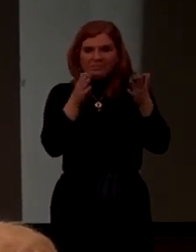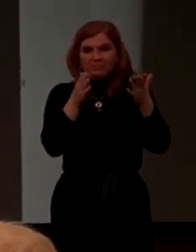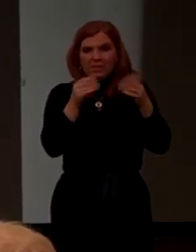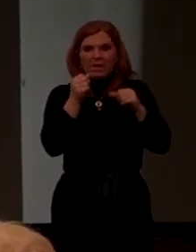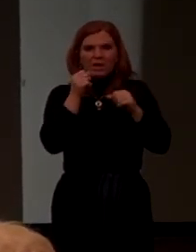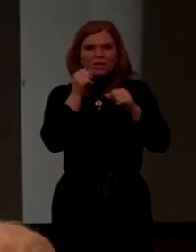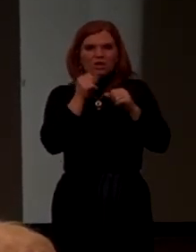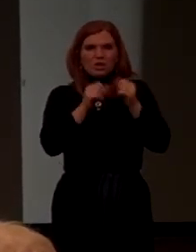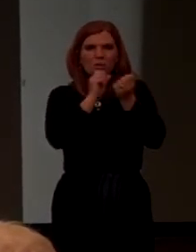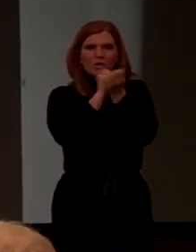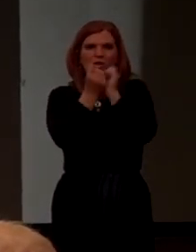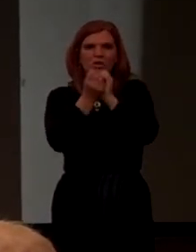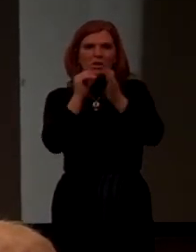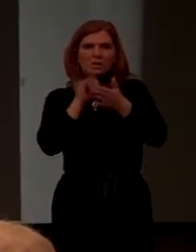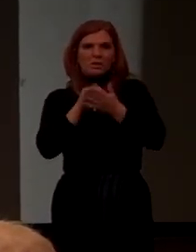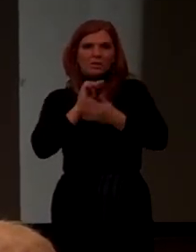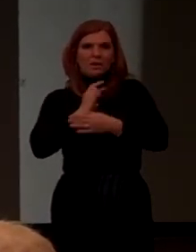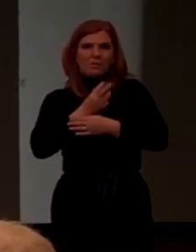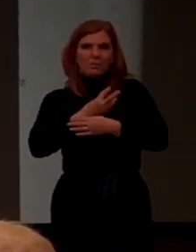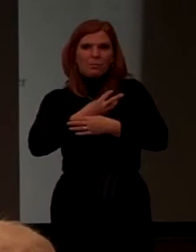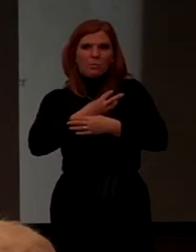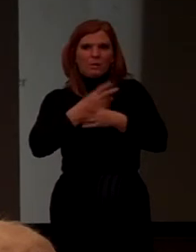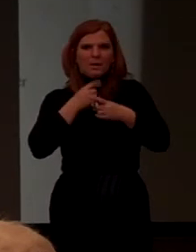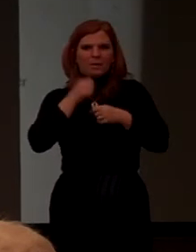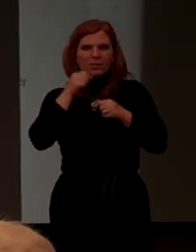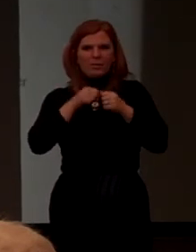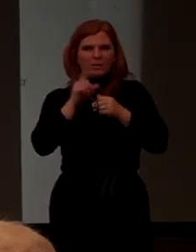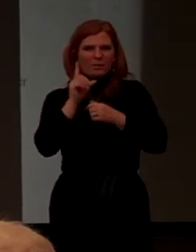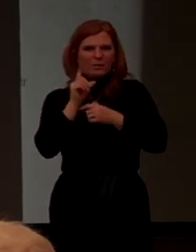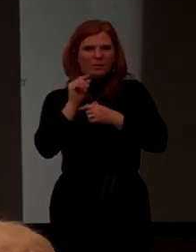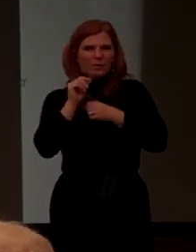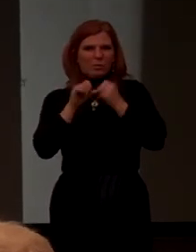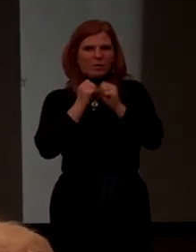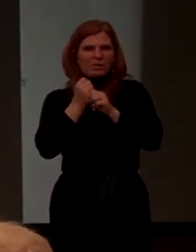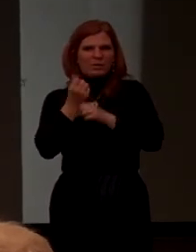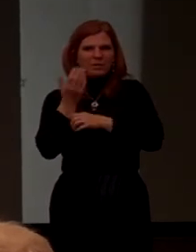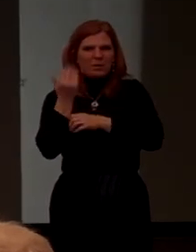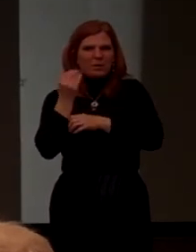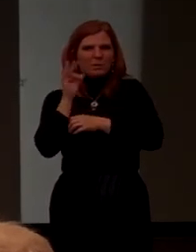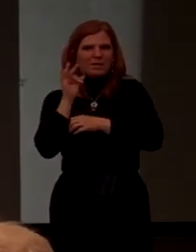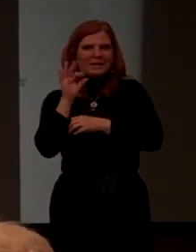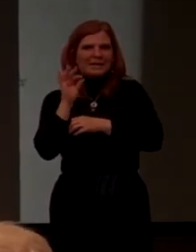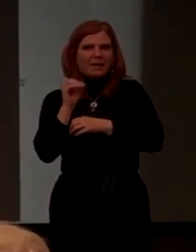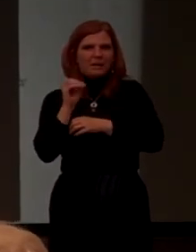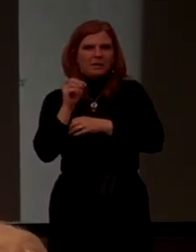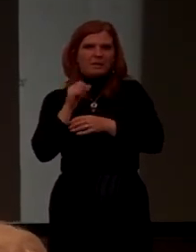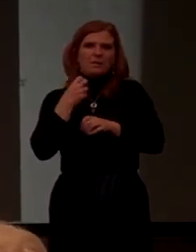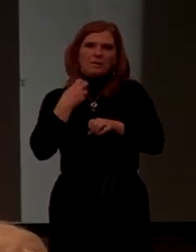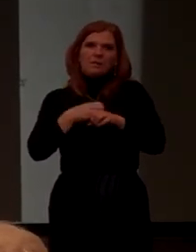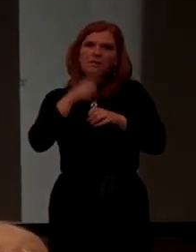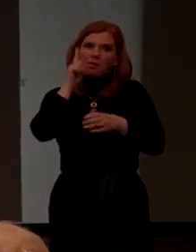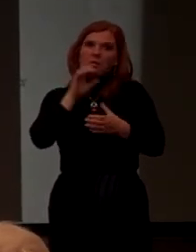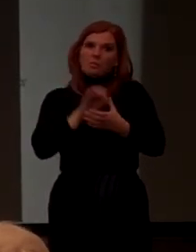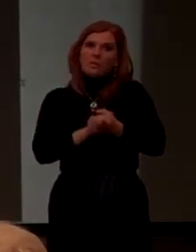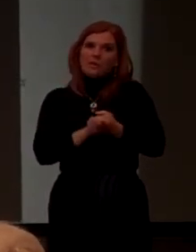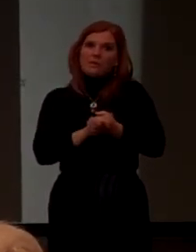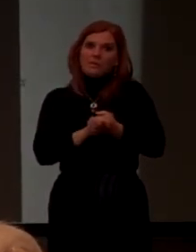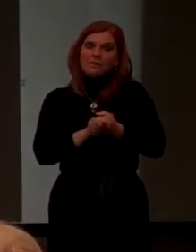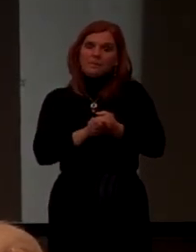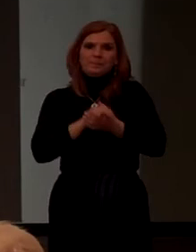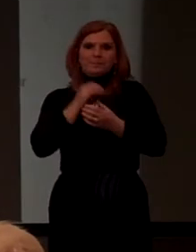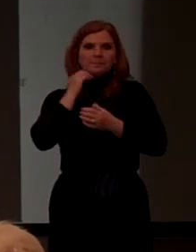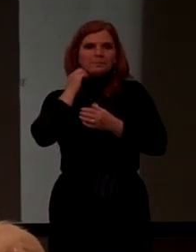So, the changes that we've had, remember, 20 years ago is 1990. That's hard to believe, isn't it? Yeah.